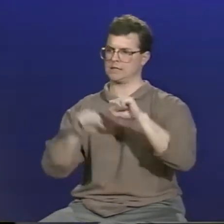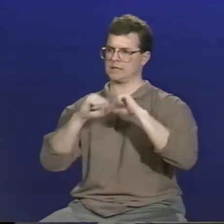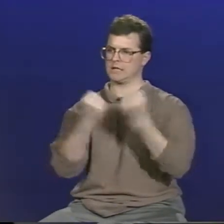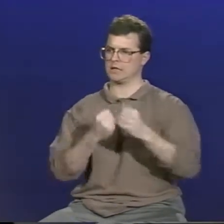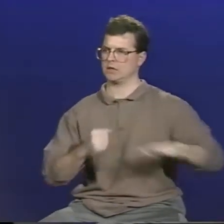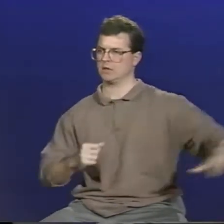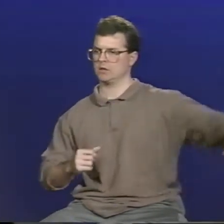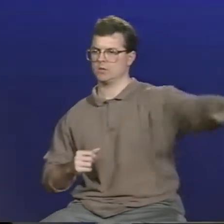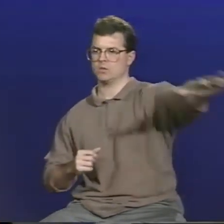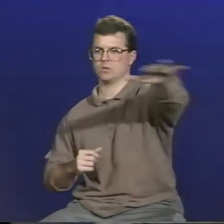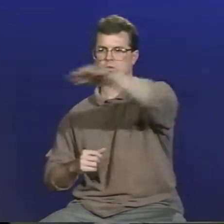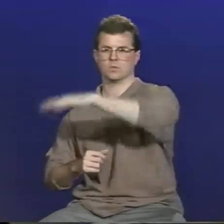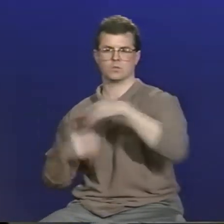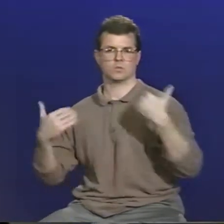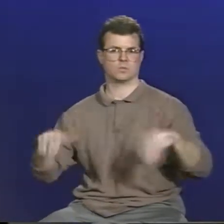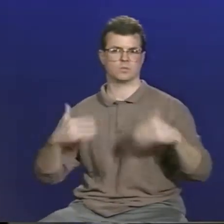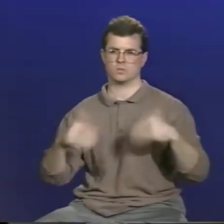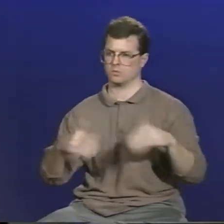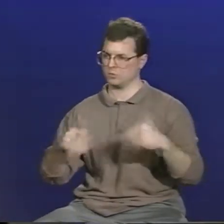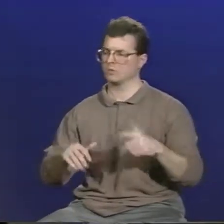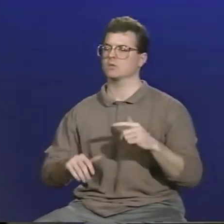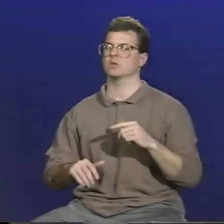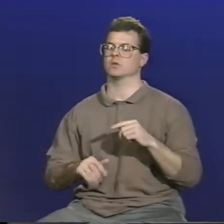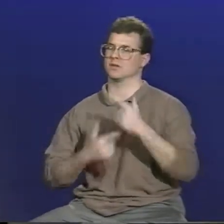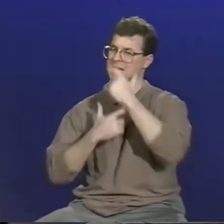Illiteracy is a serious problem in American society today